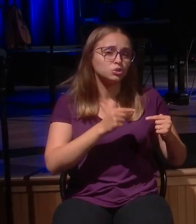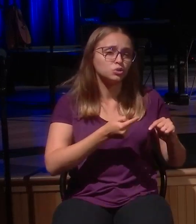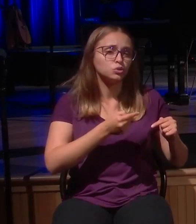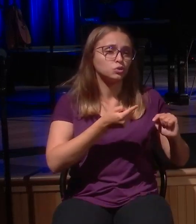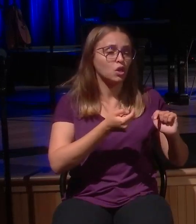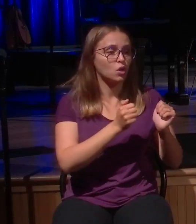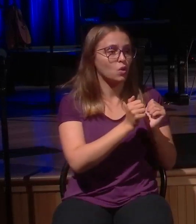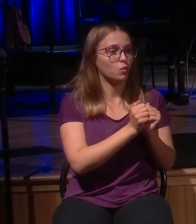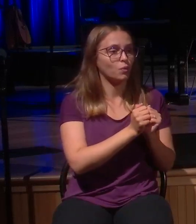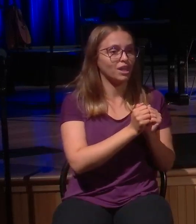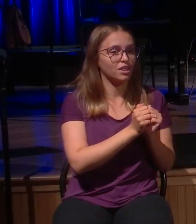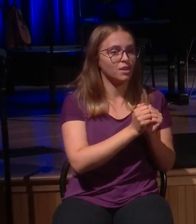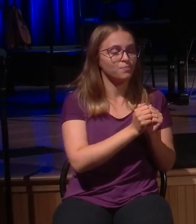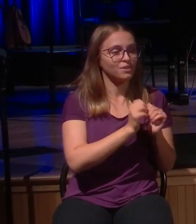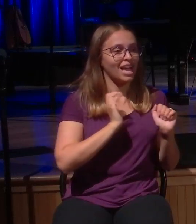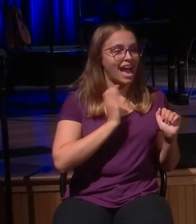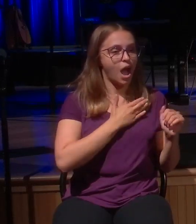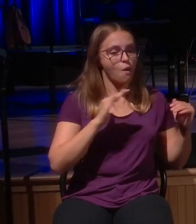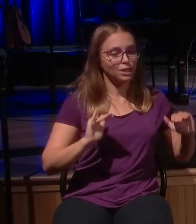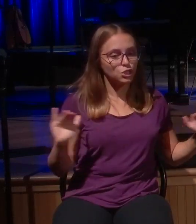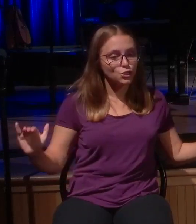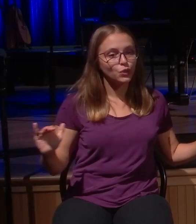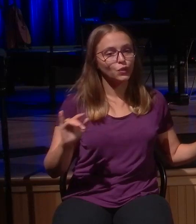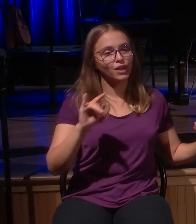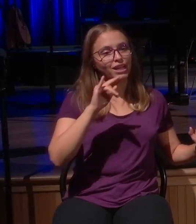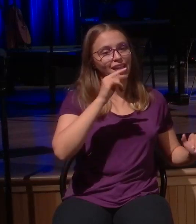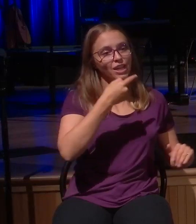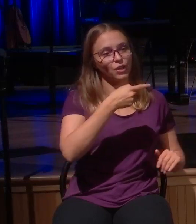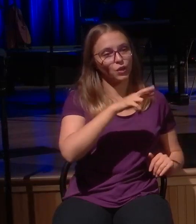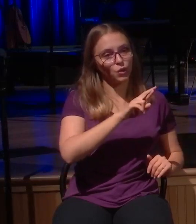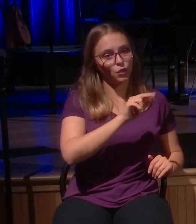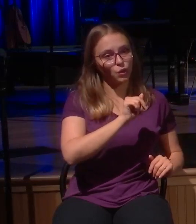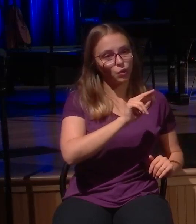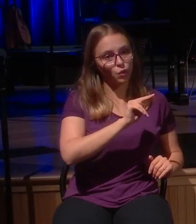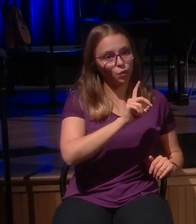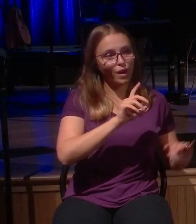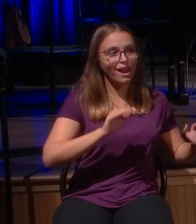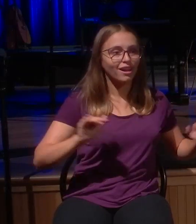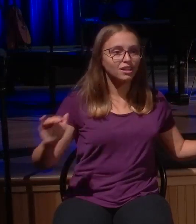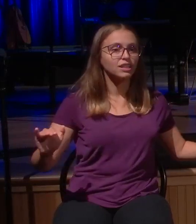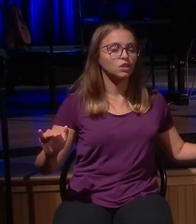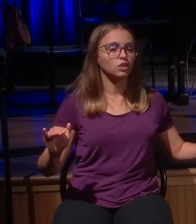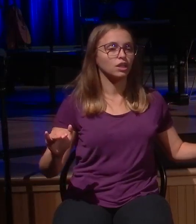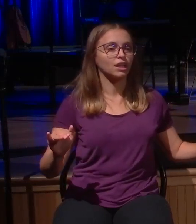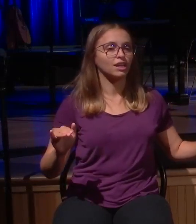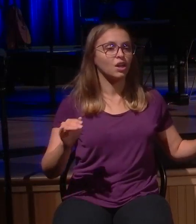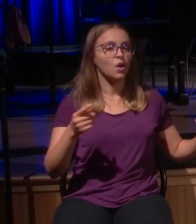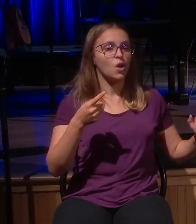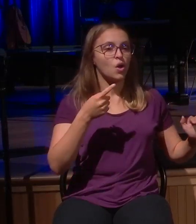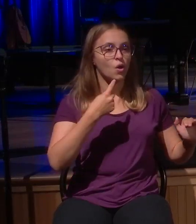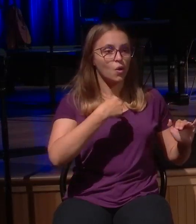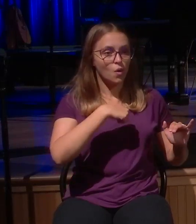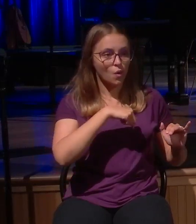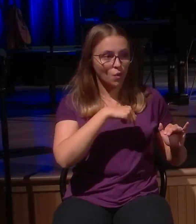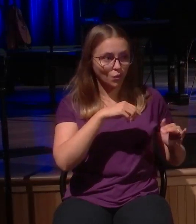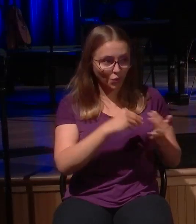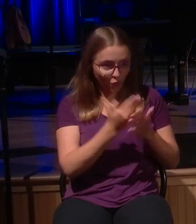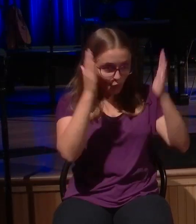hold true to their faith in Jesus, and they have seasons of time, years, in fact, in reckless living. New hope, we are praying